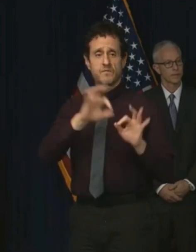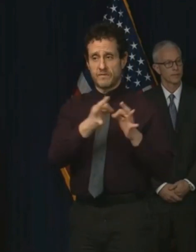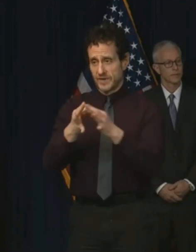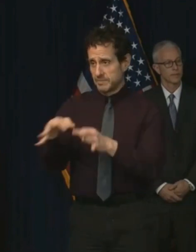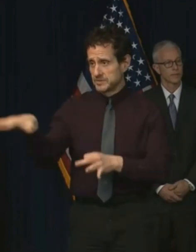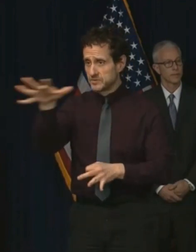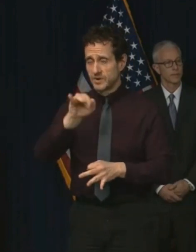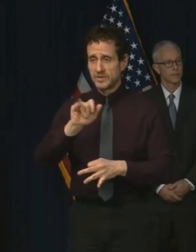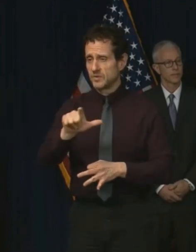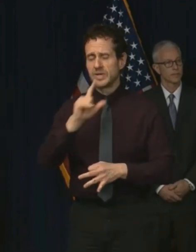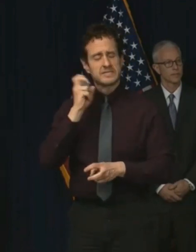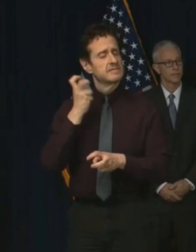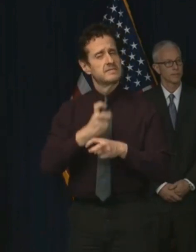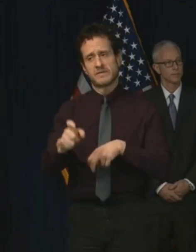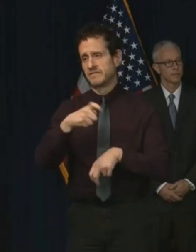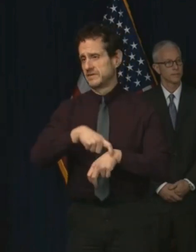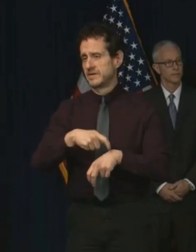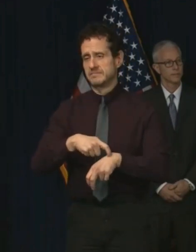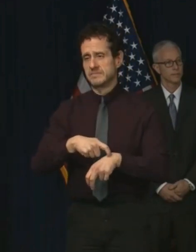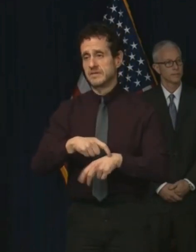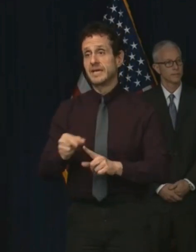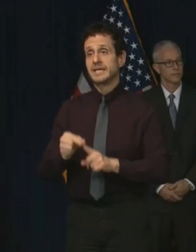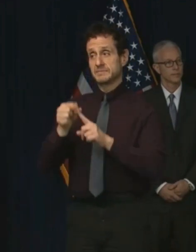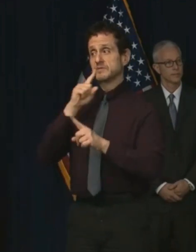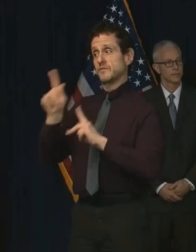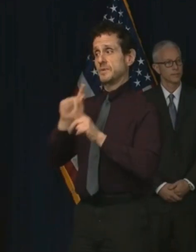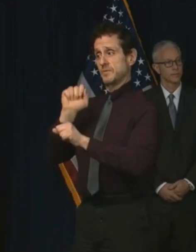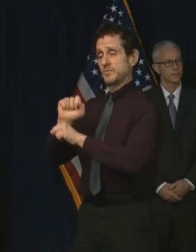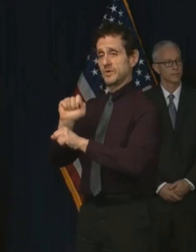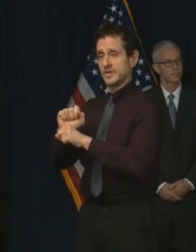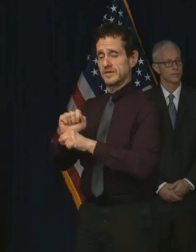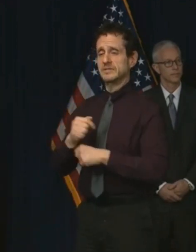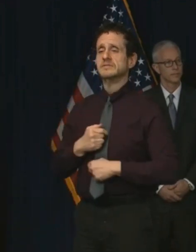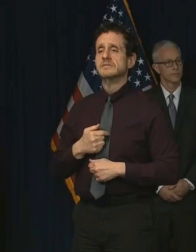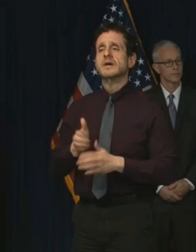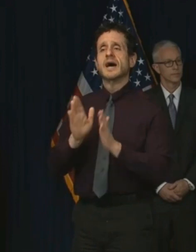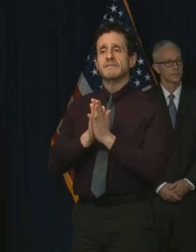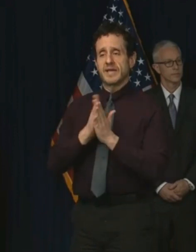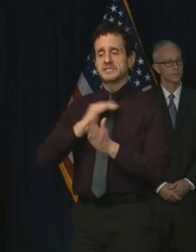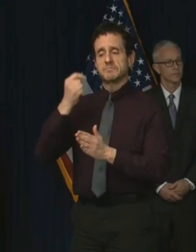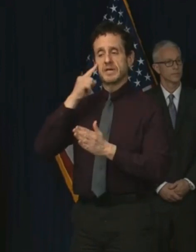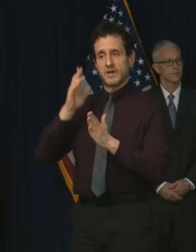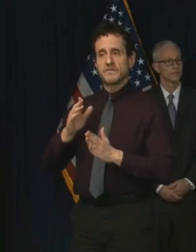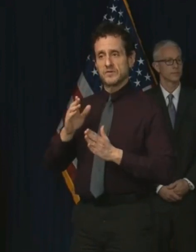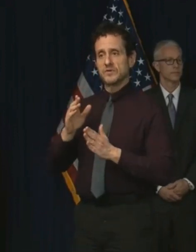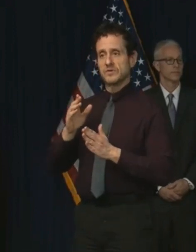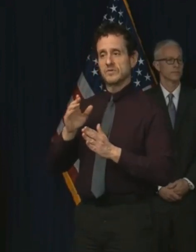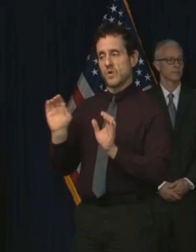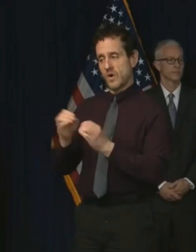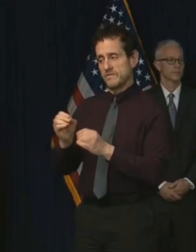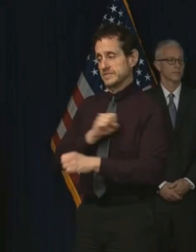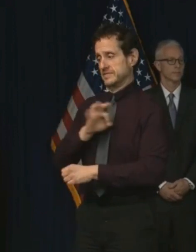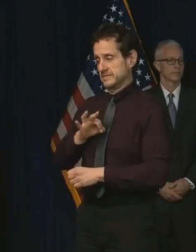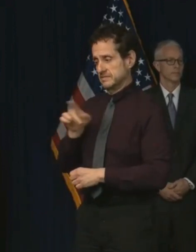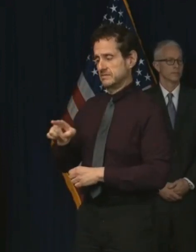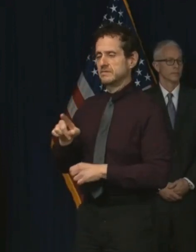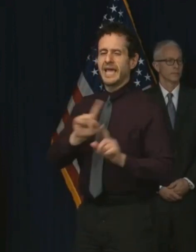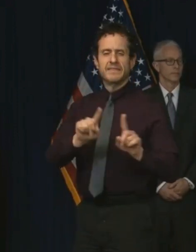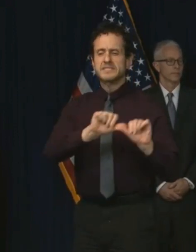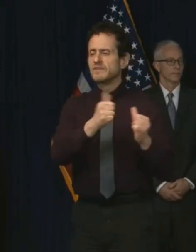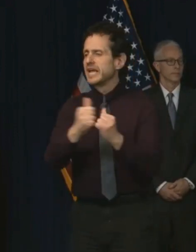across our state, especially for our workers. I have directed my governor's office staff and agency directors to do